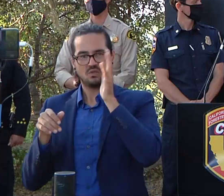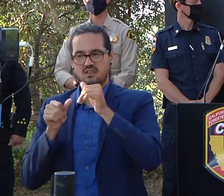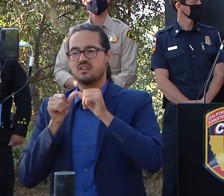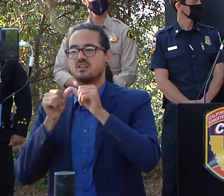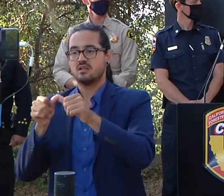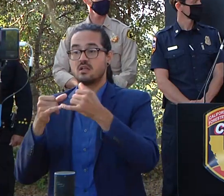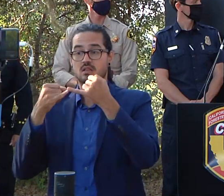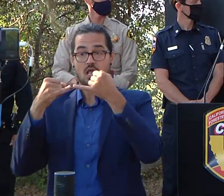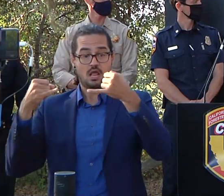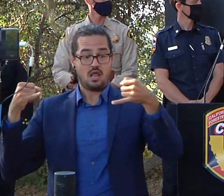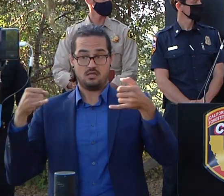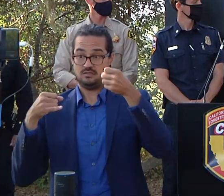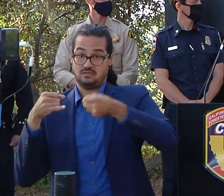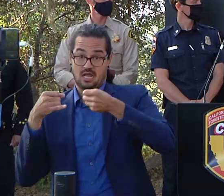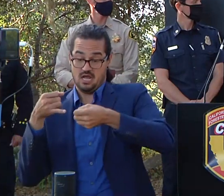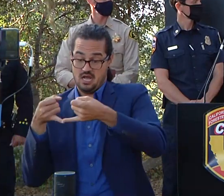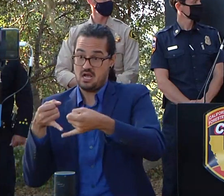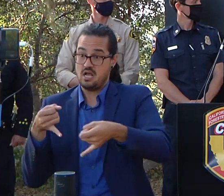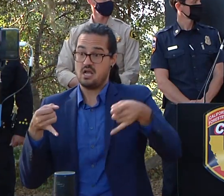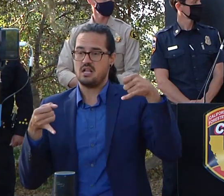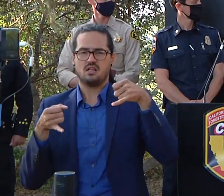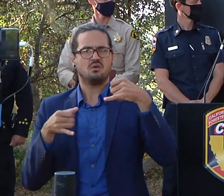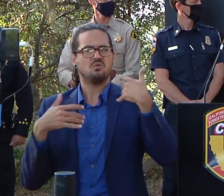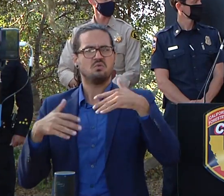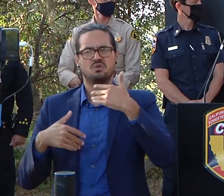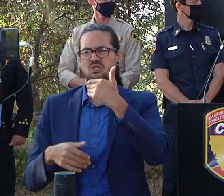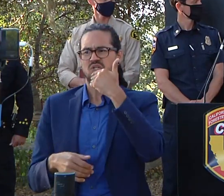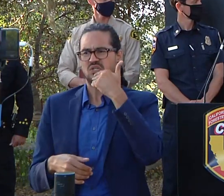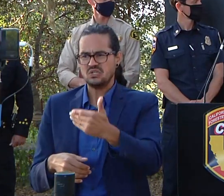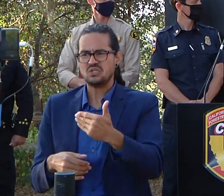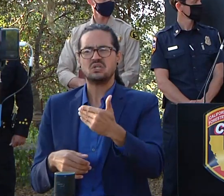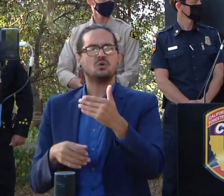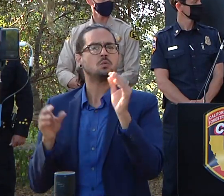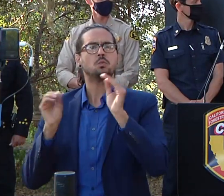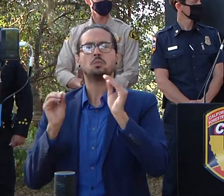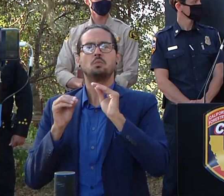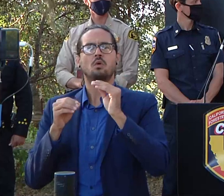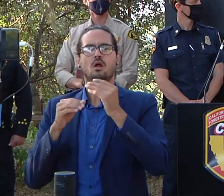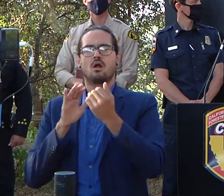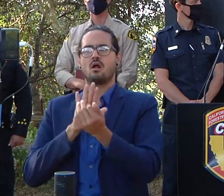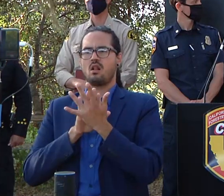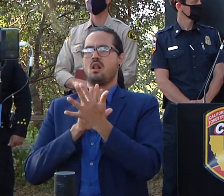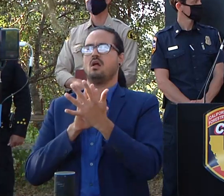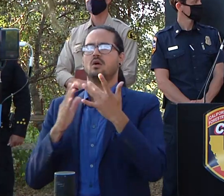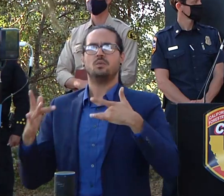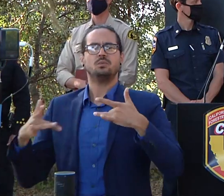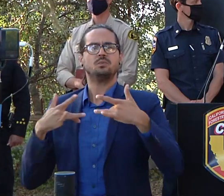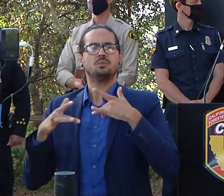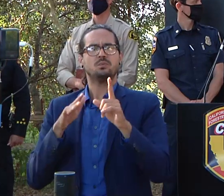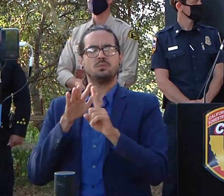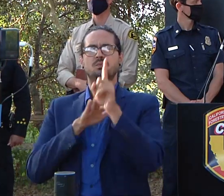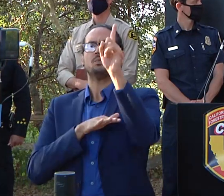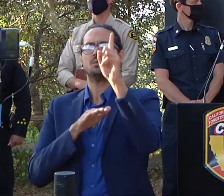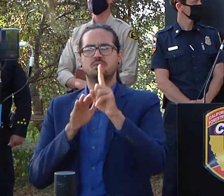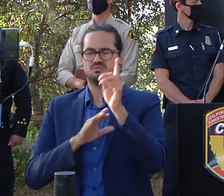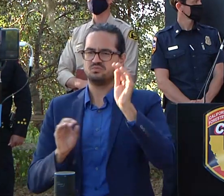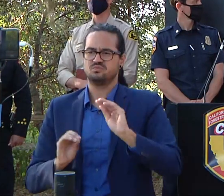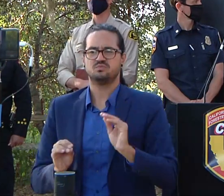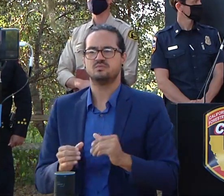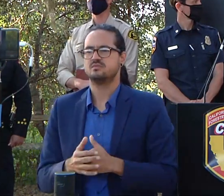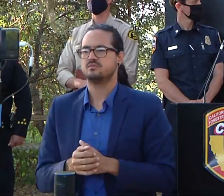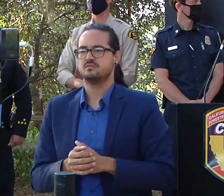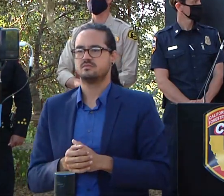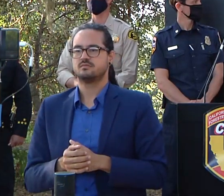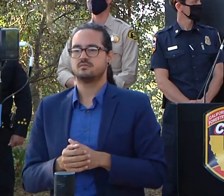very well that's that was almost uh void of any sort of significant smokes there are some uh smokes very uh prevalent but they're